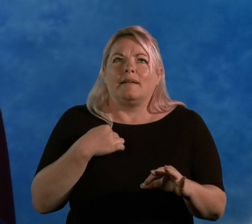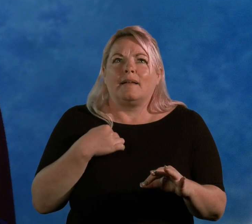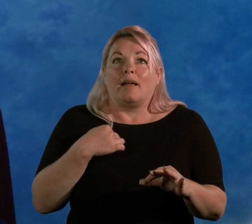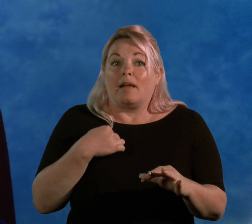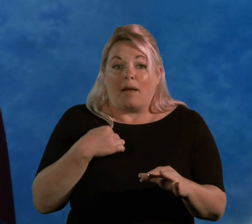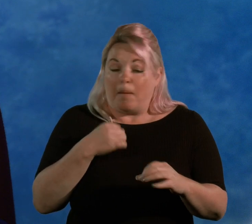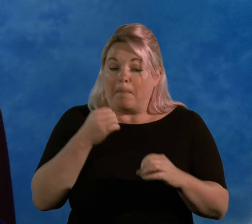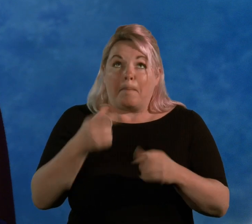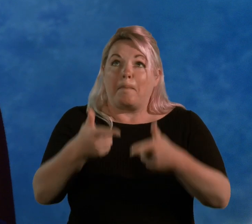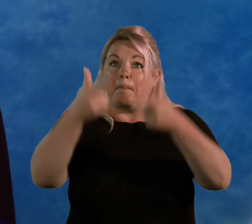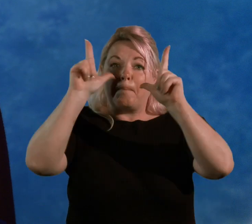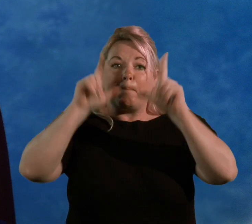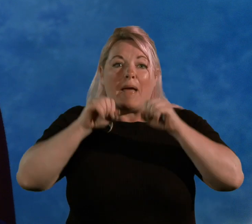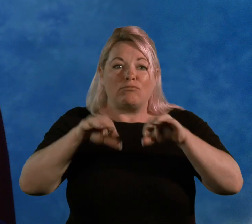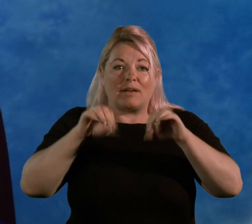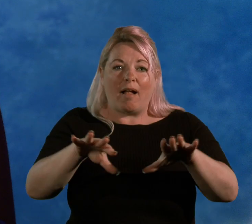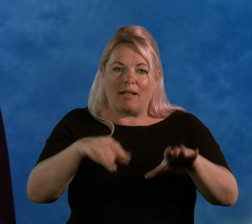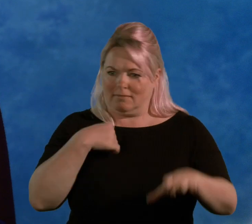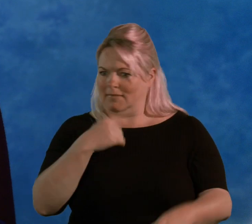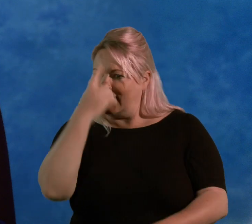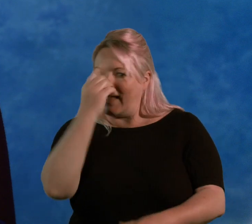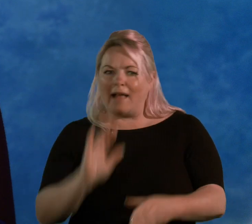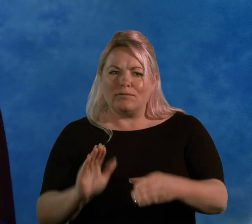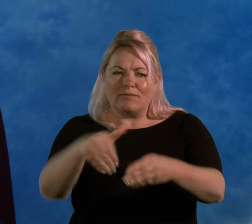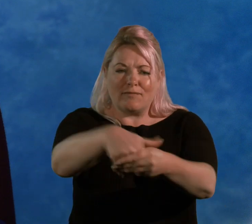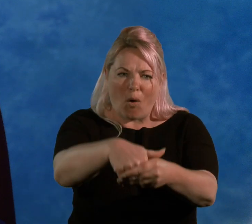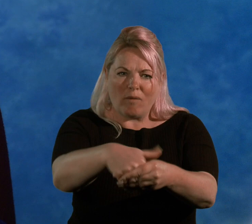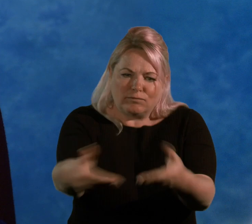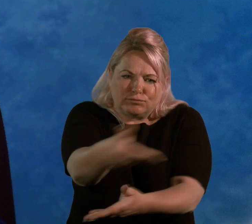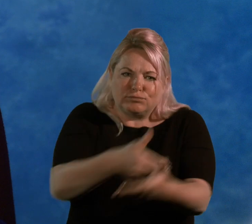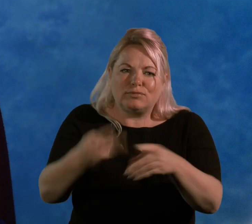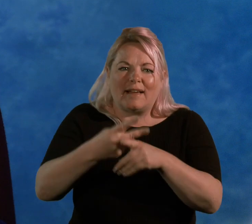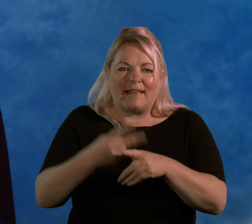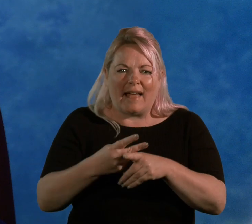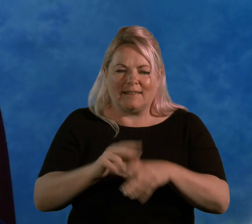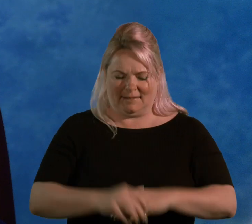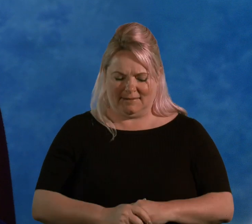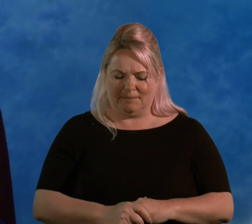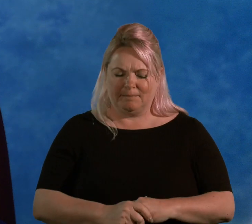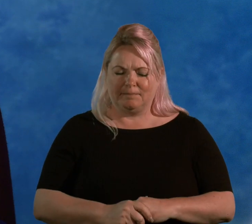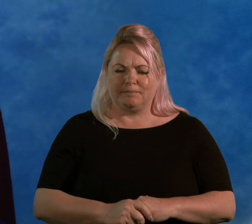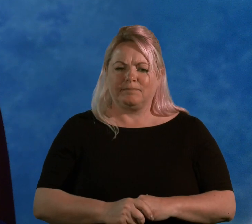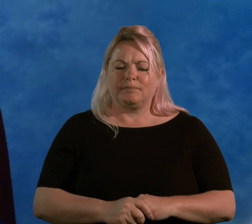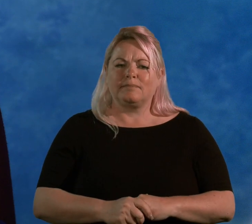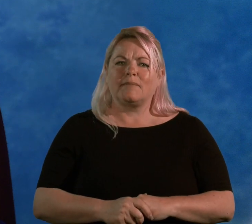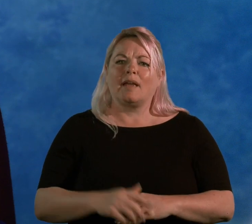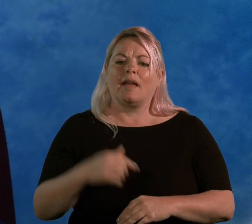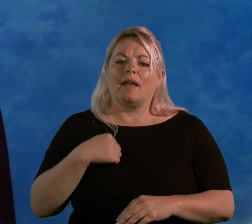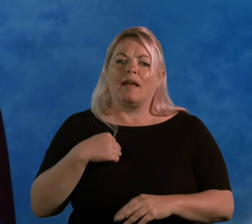a miracle. You can join in everything again. And it's just like, I suppose, if you wear glasses,